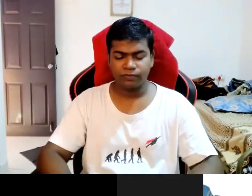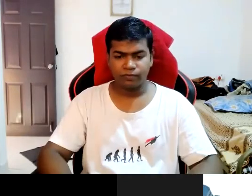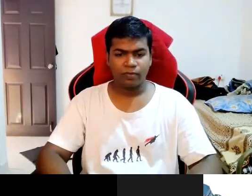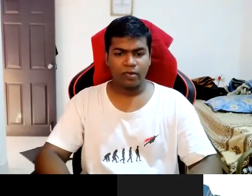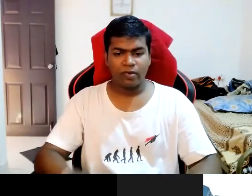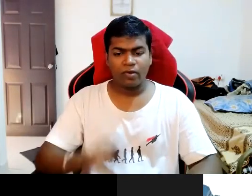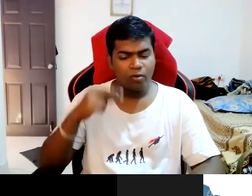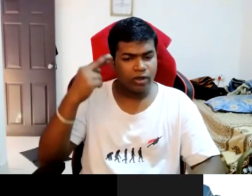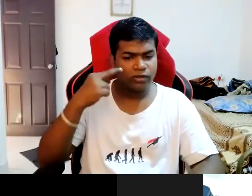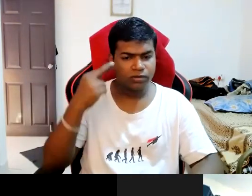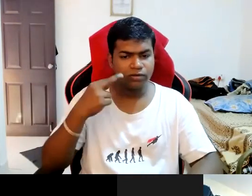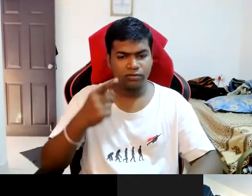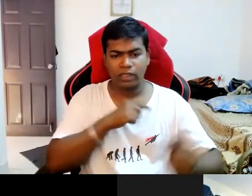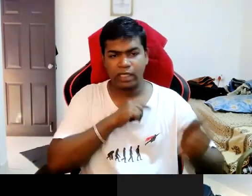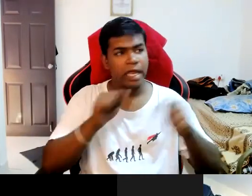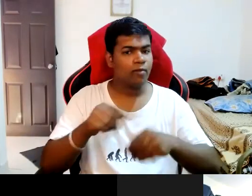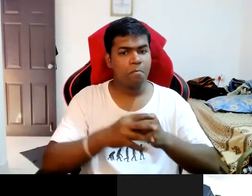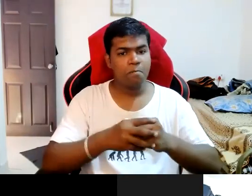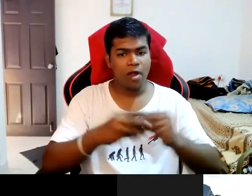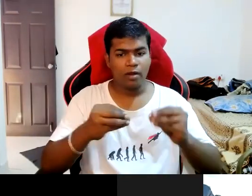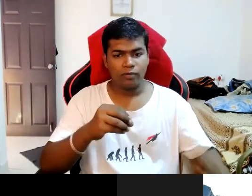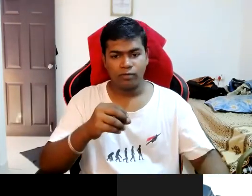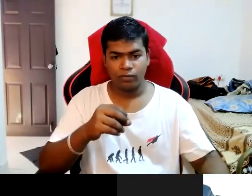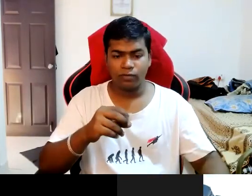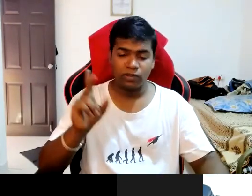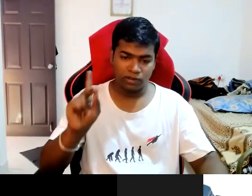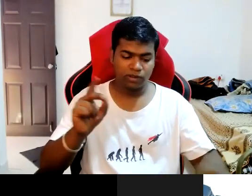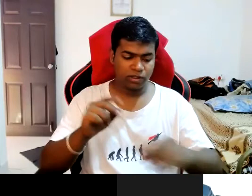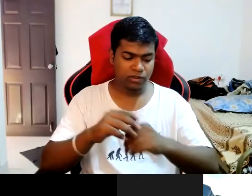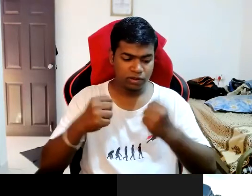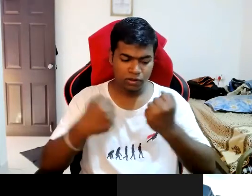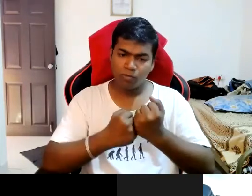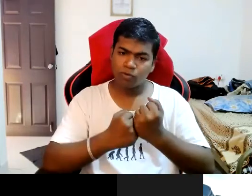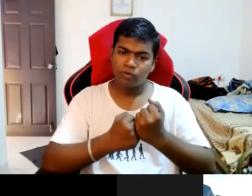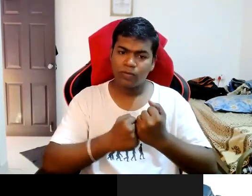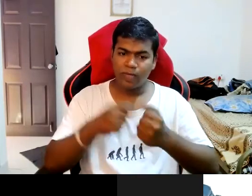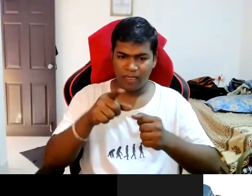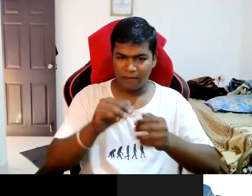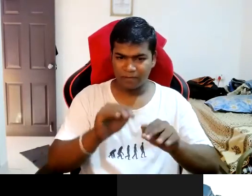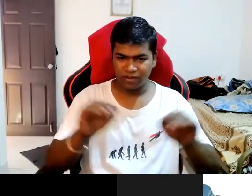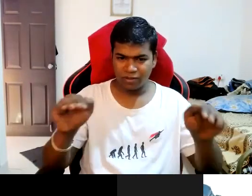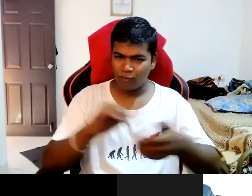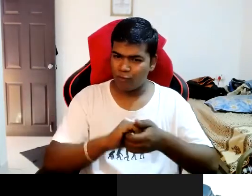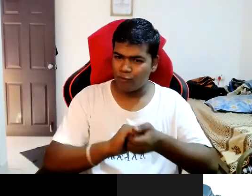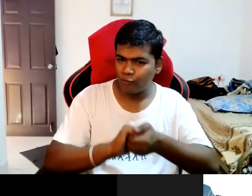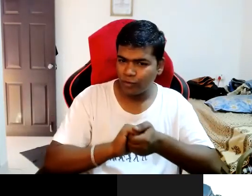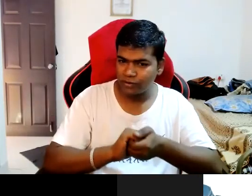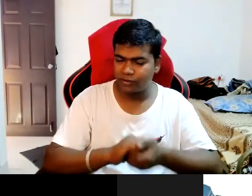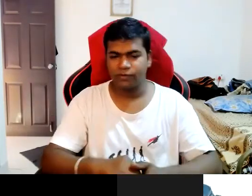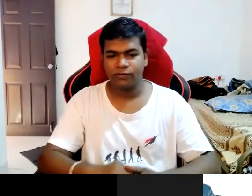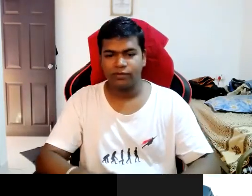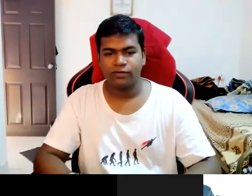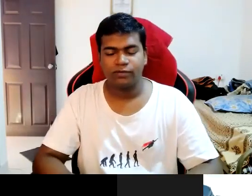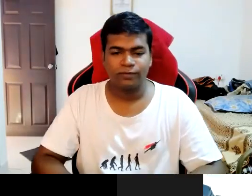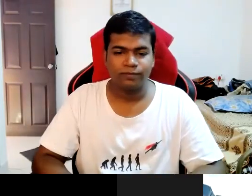reason I came to Bangalore and my second support is my childhood friend uh because